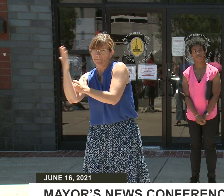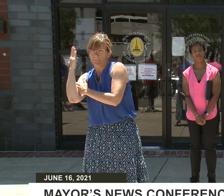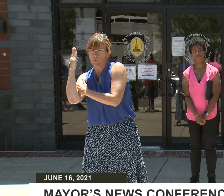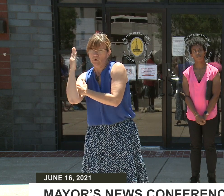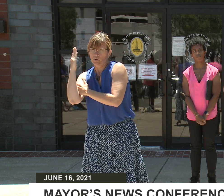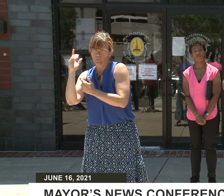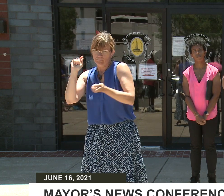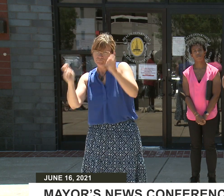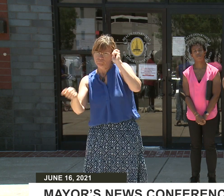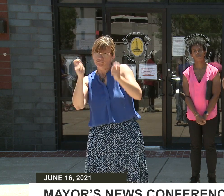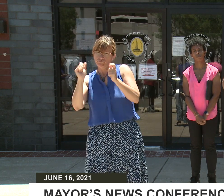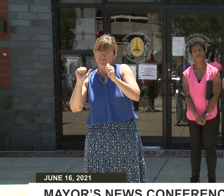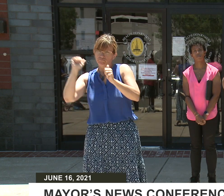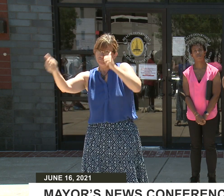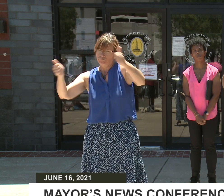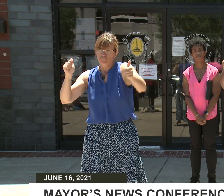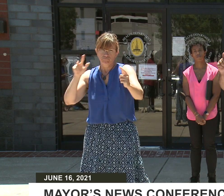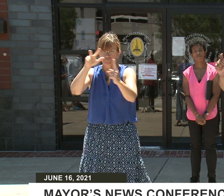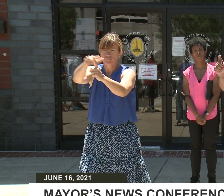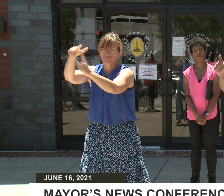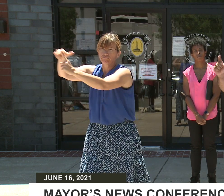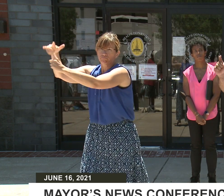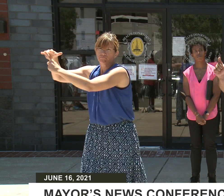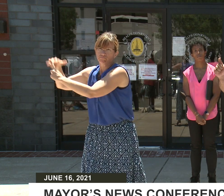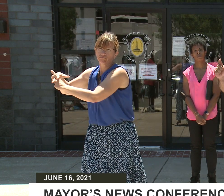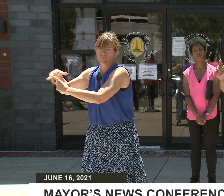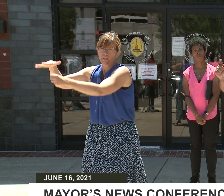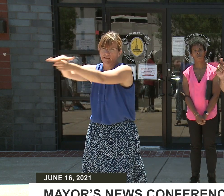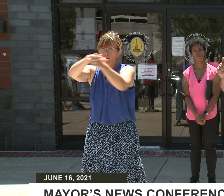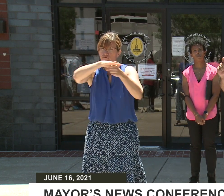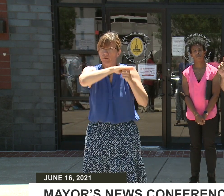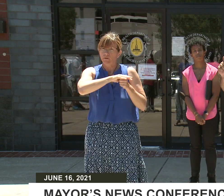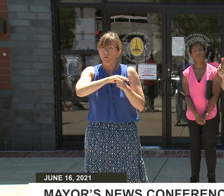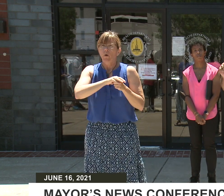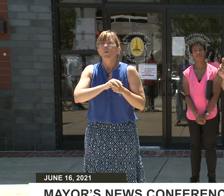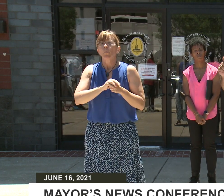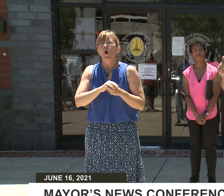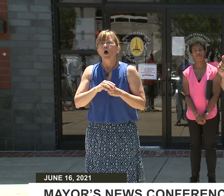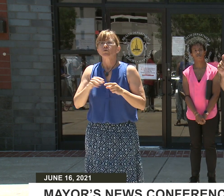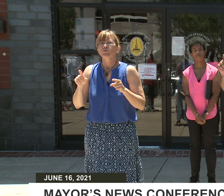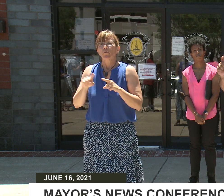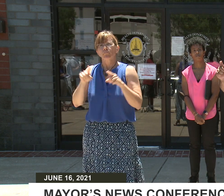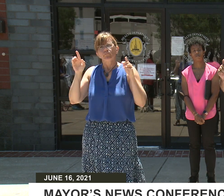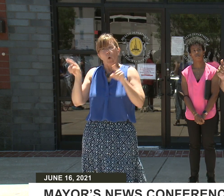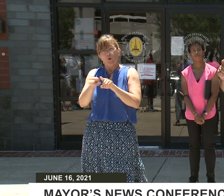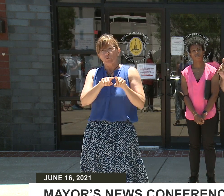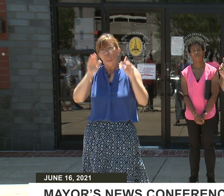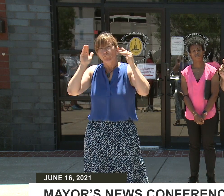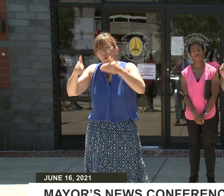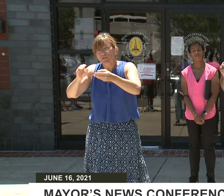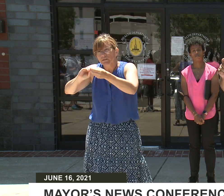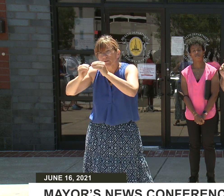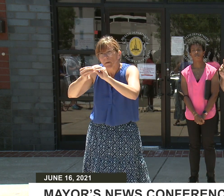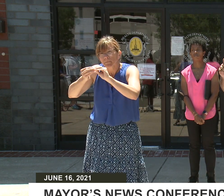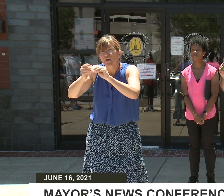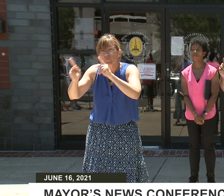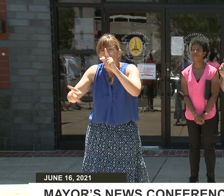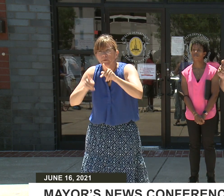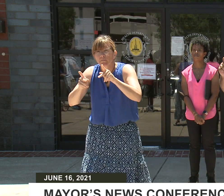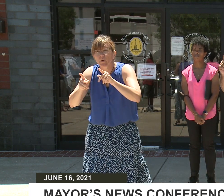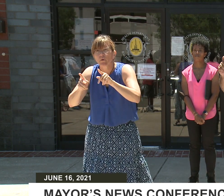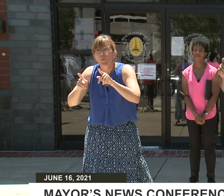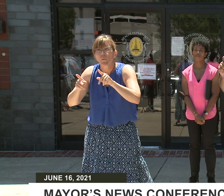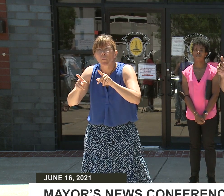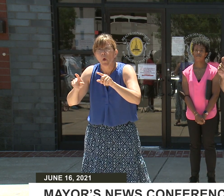city. So it's both people-focused and it's place-focused, but it's also day of week and time of day where we look at